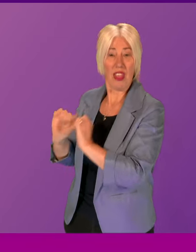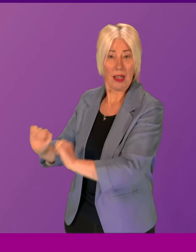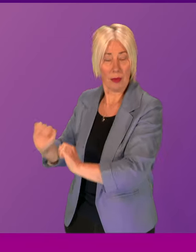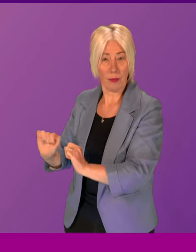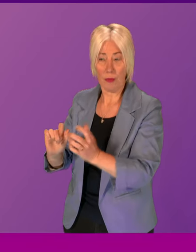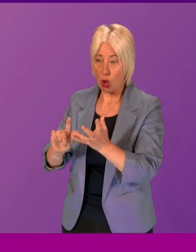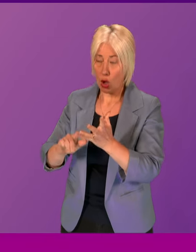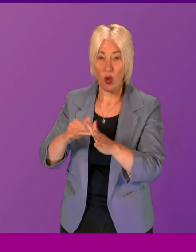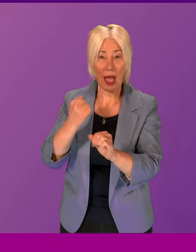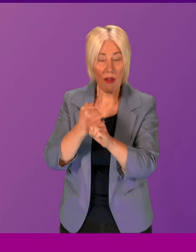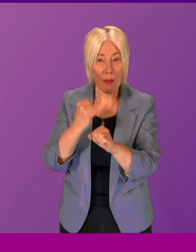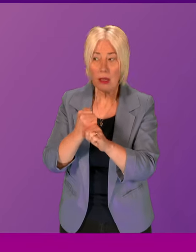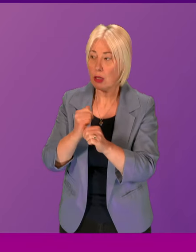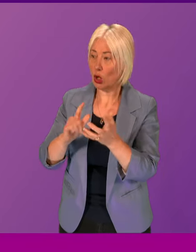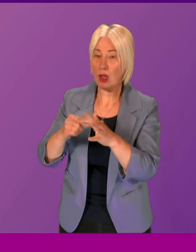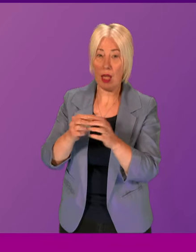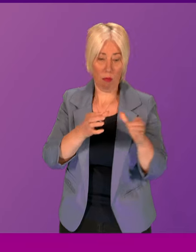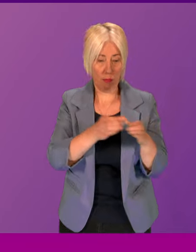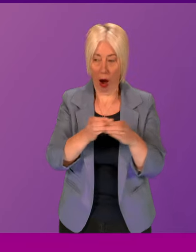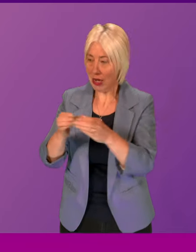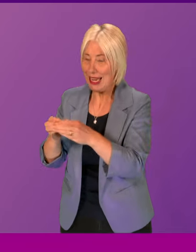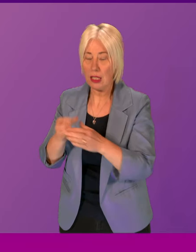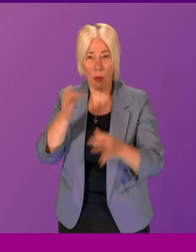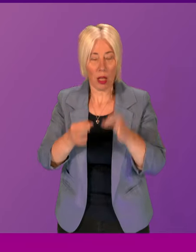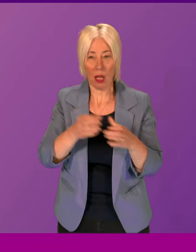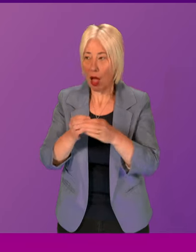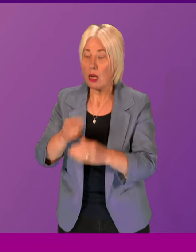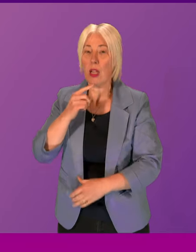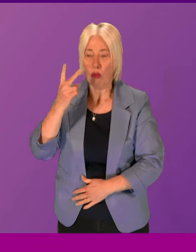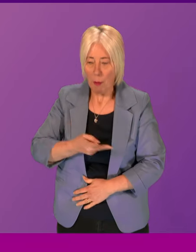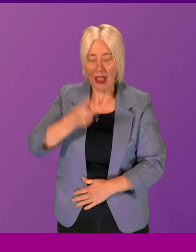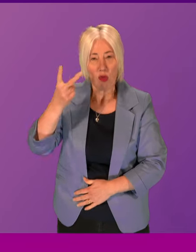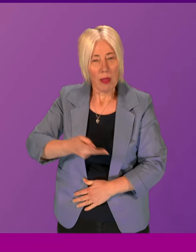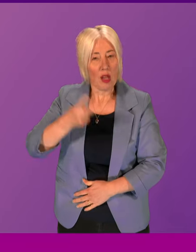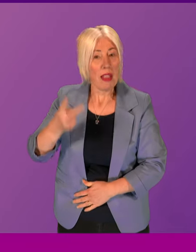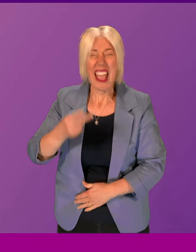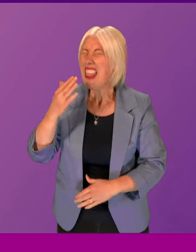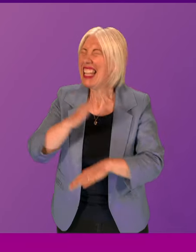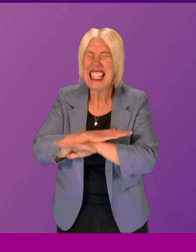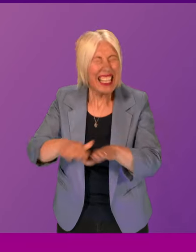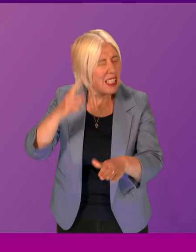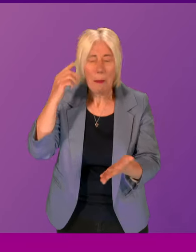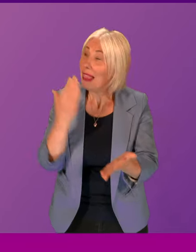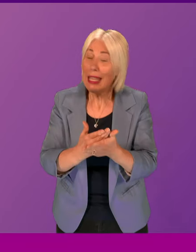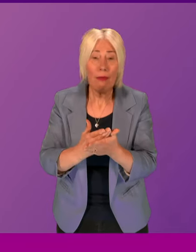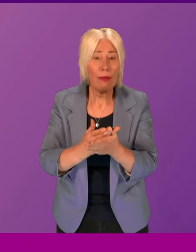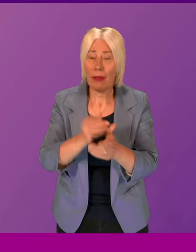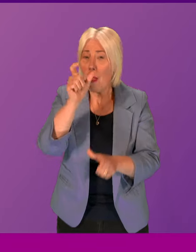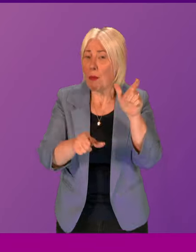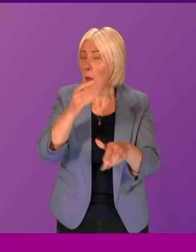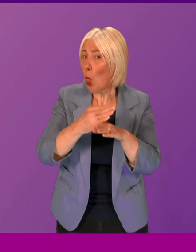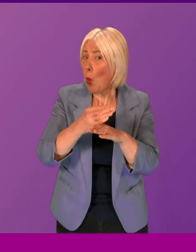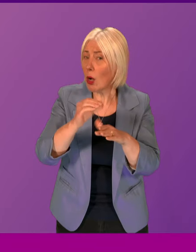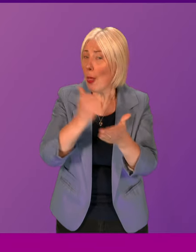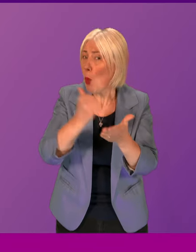UK-based parties, time after time after time, did not believe sub-postmasters and sub